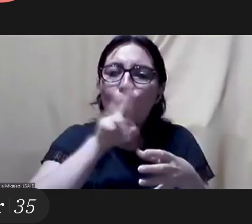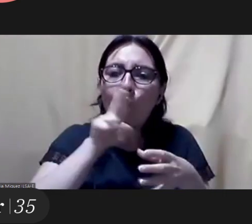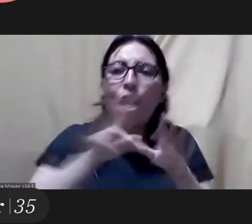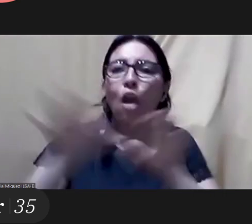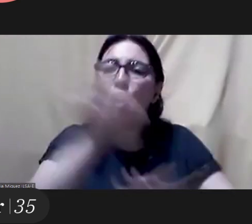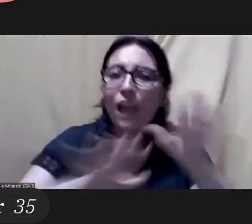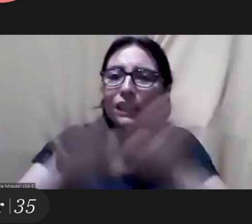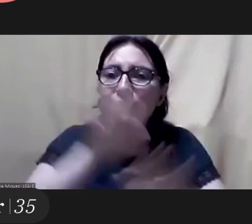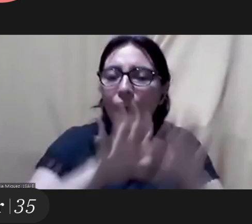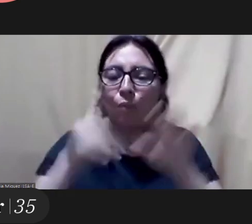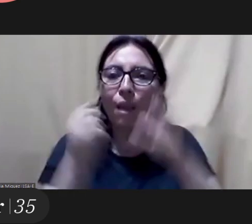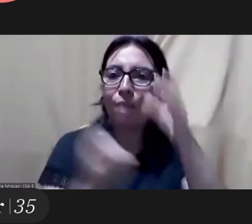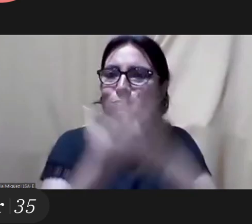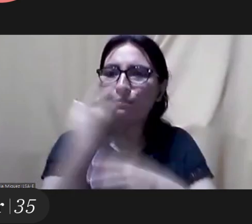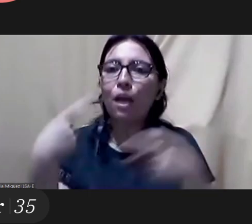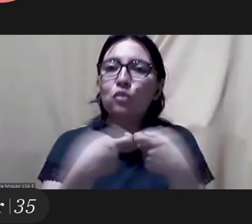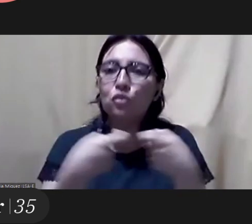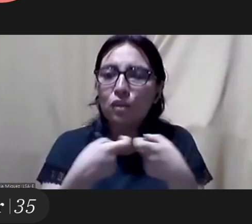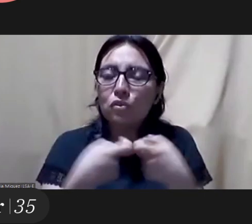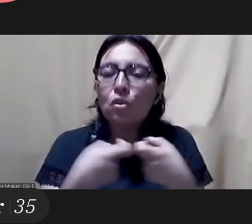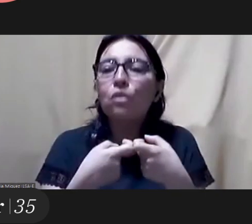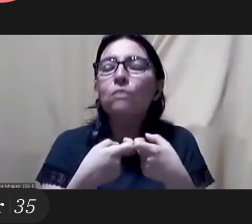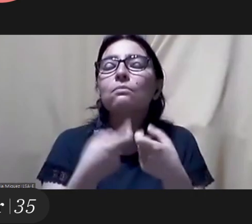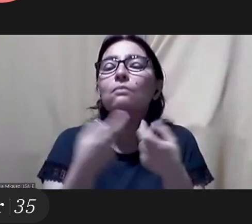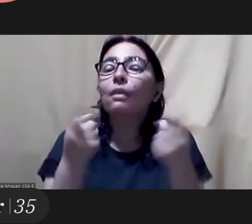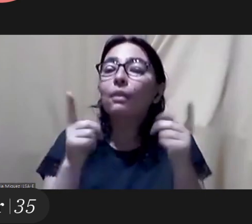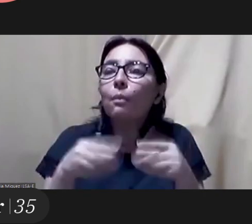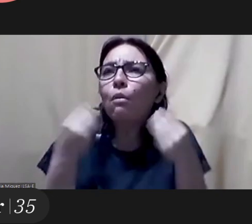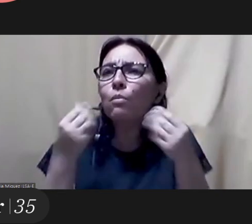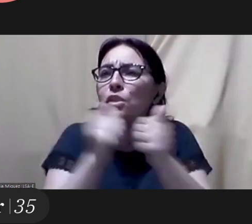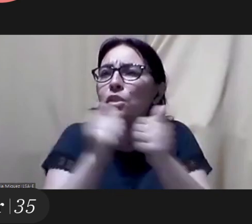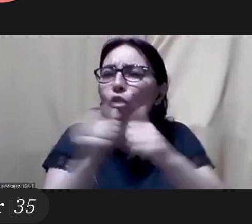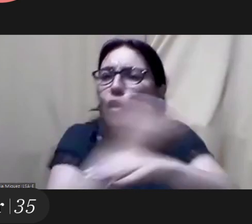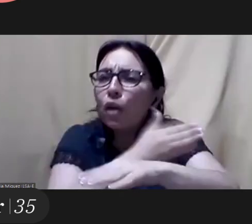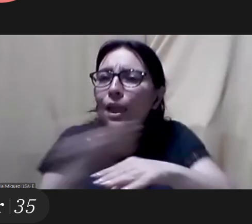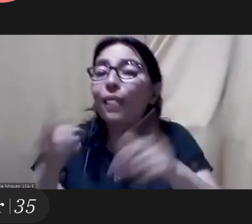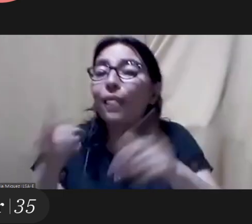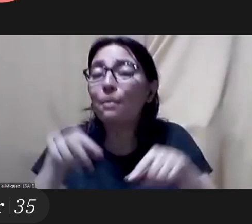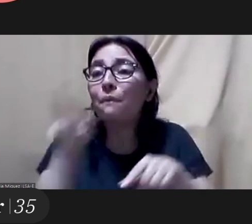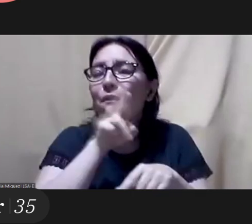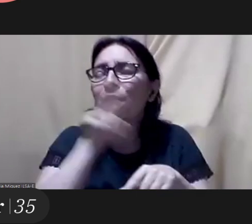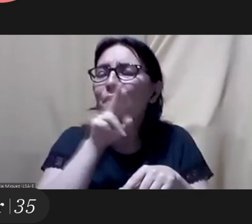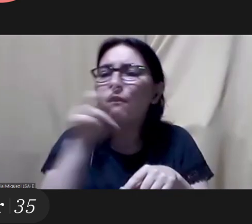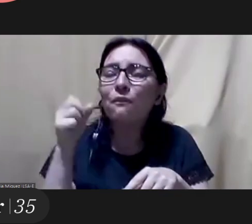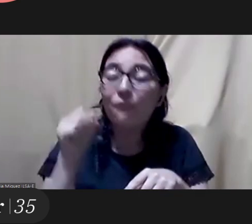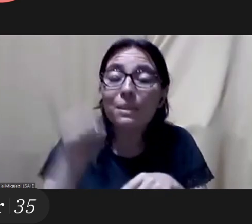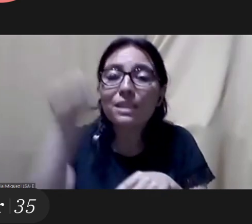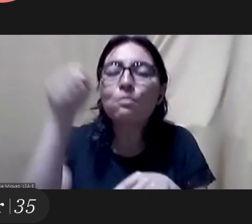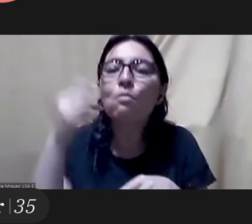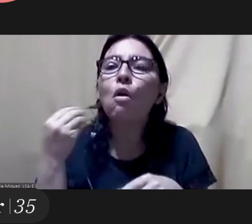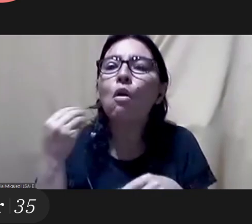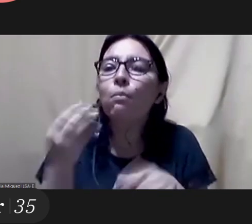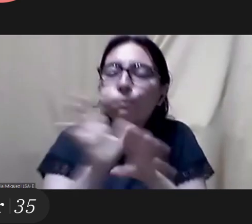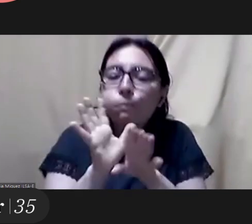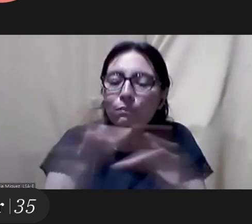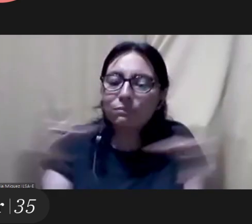together an association and how history evolves and the possible feminisms, the confluences of